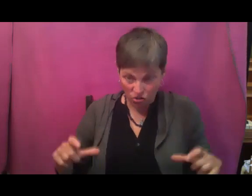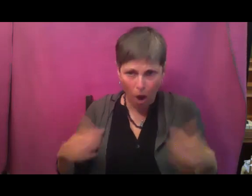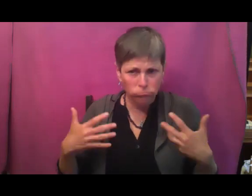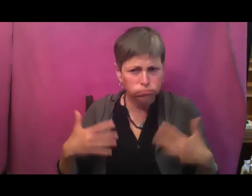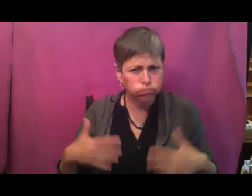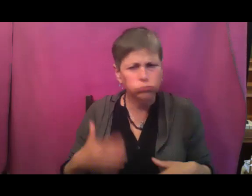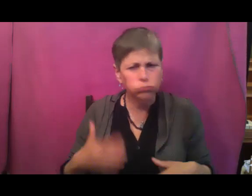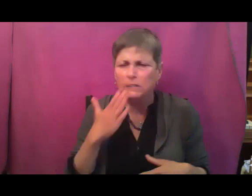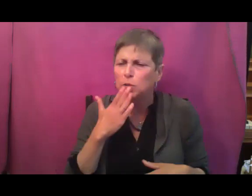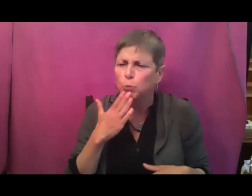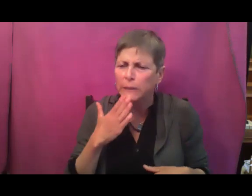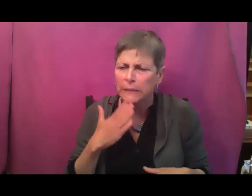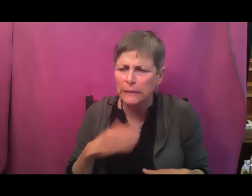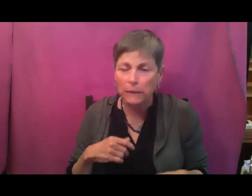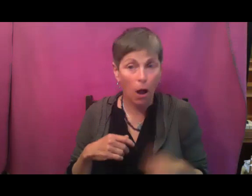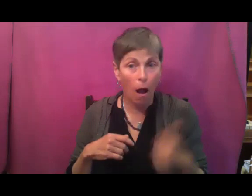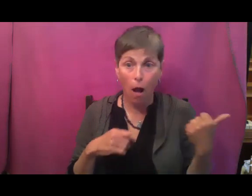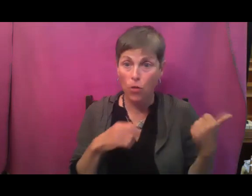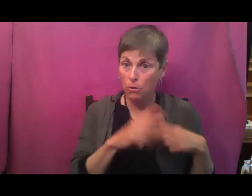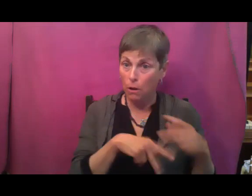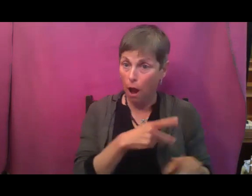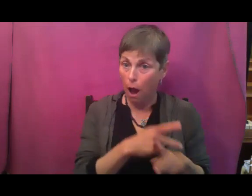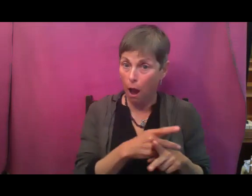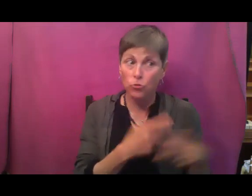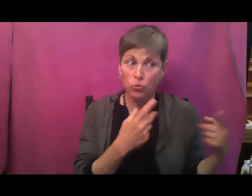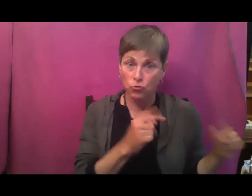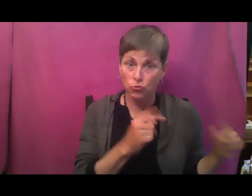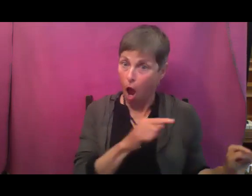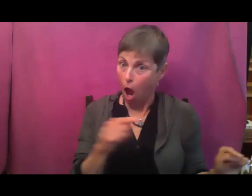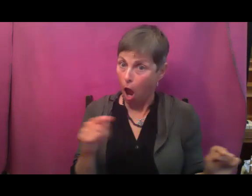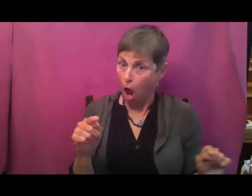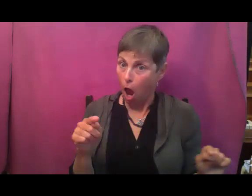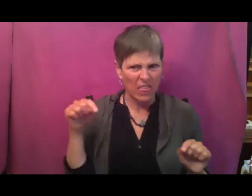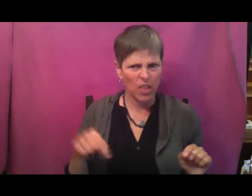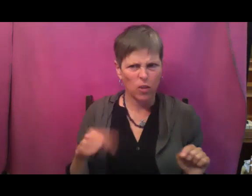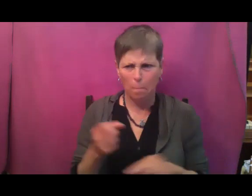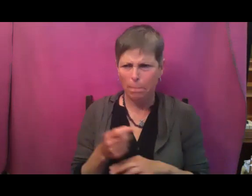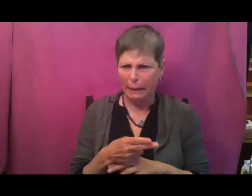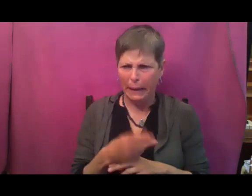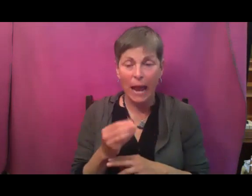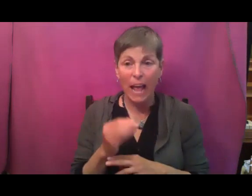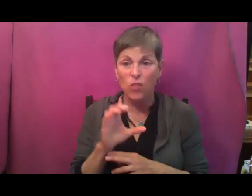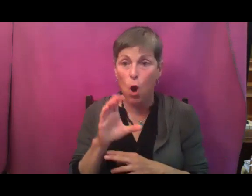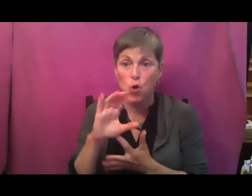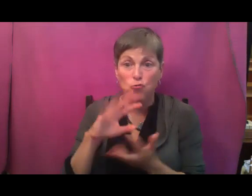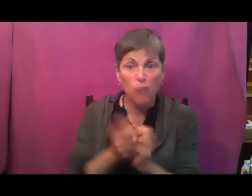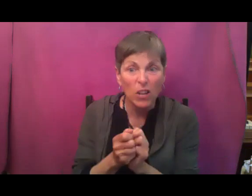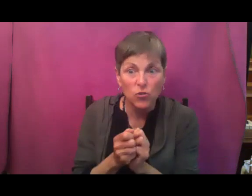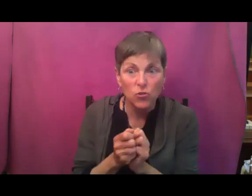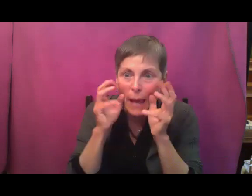tasted in any other cucumber. And it has this insane crunch, like no other, which I know sounds silly, like Petra.